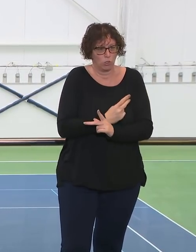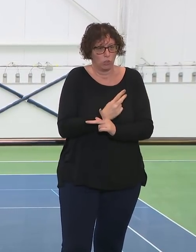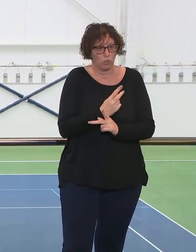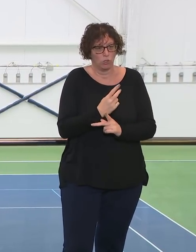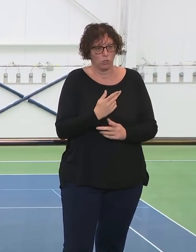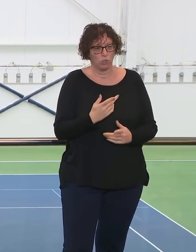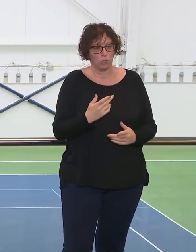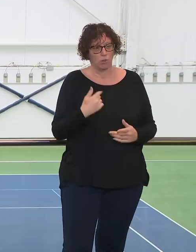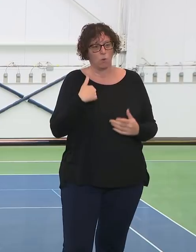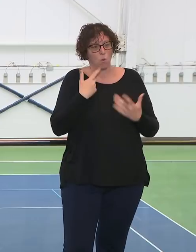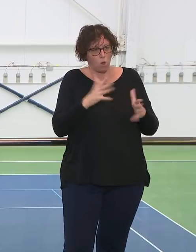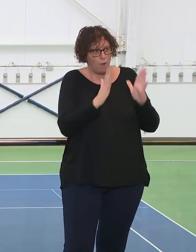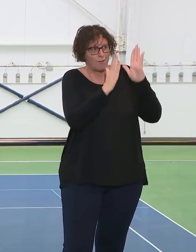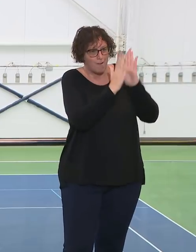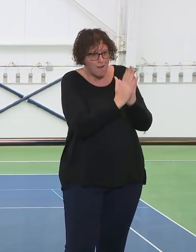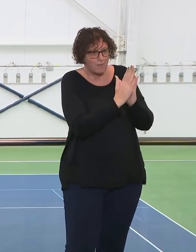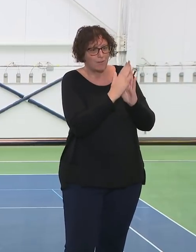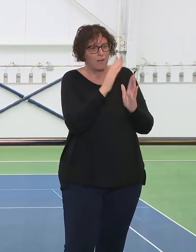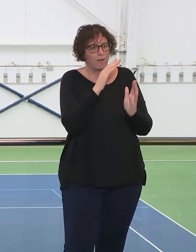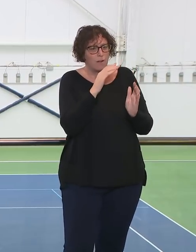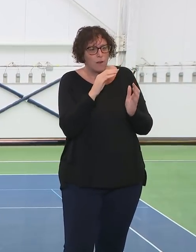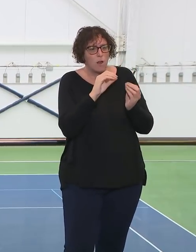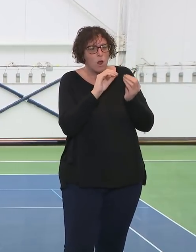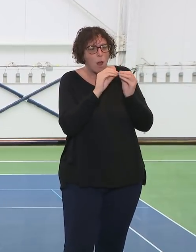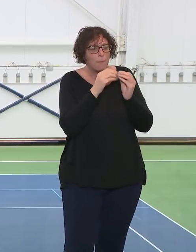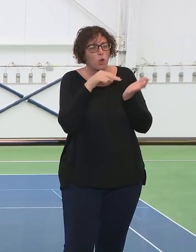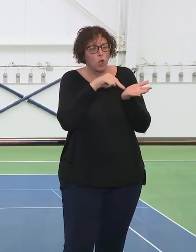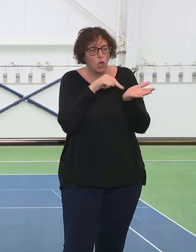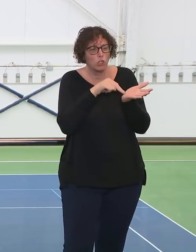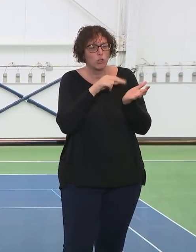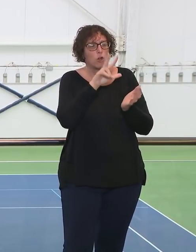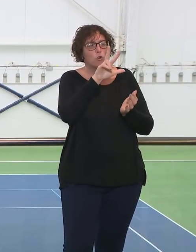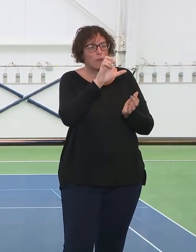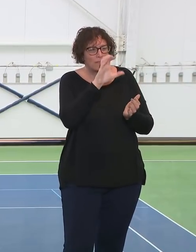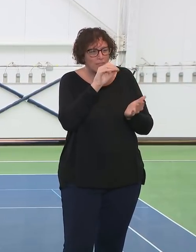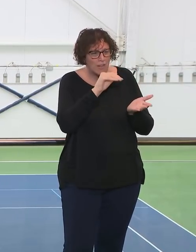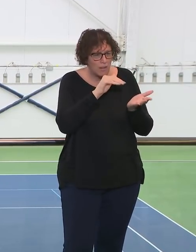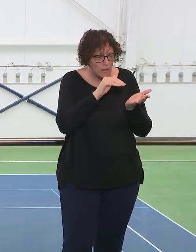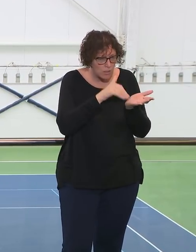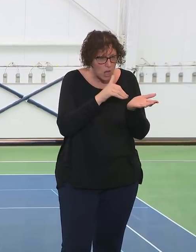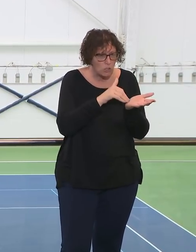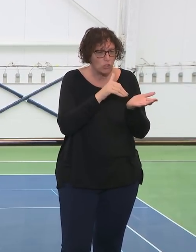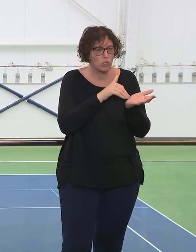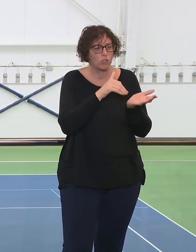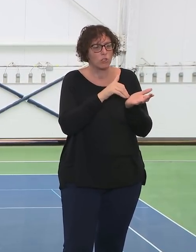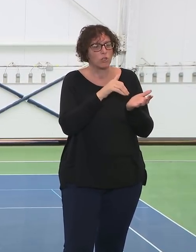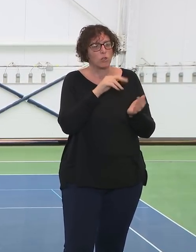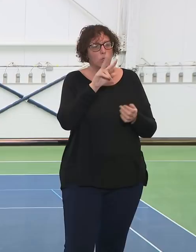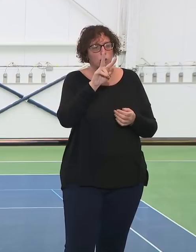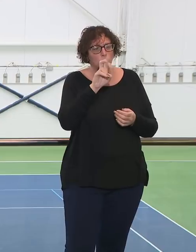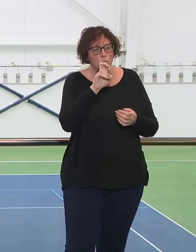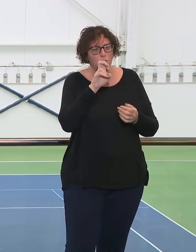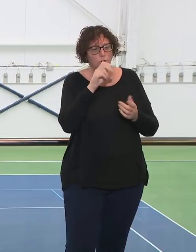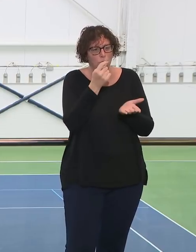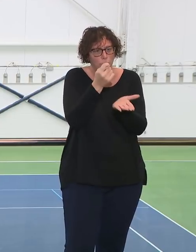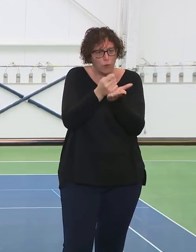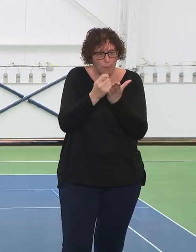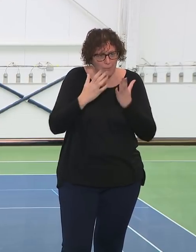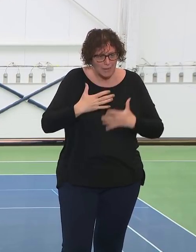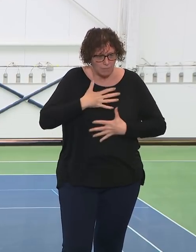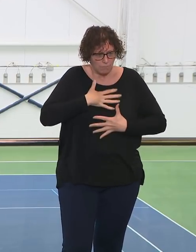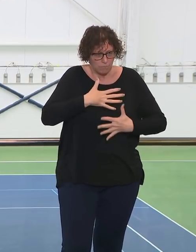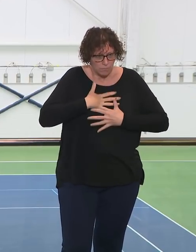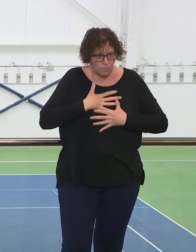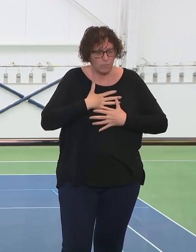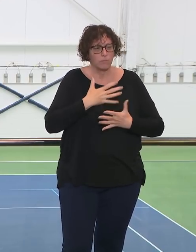nurses, 150 doctors, 300 respiratory therapists to arrive beginning as early as Sunday for the